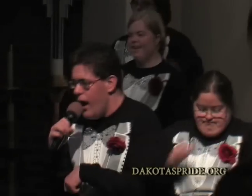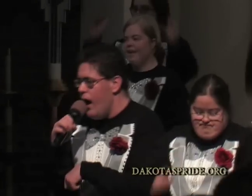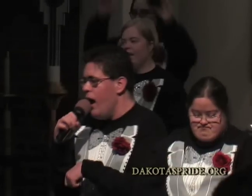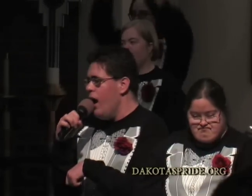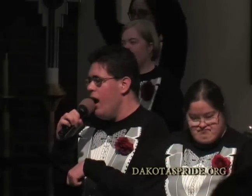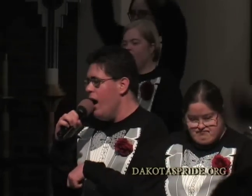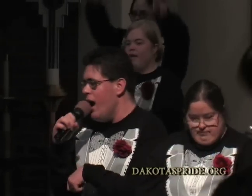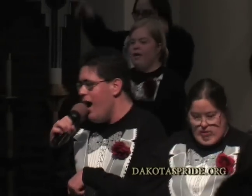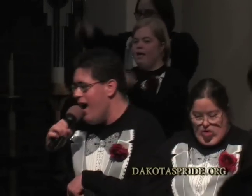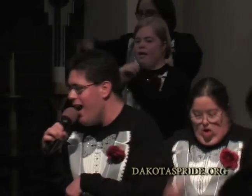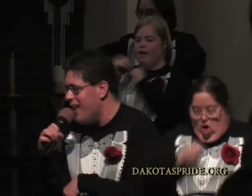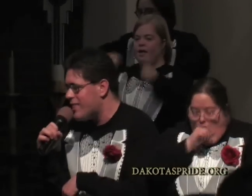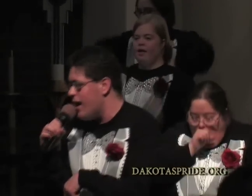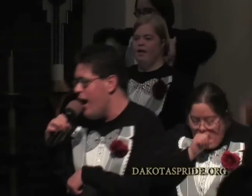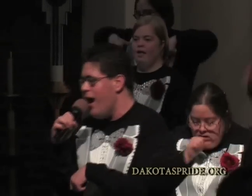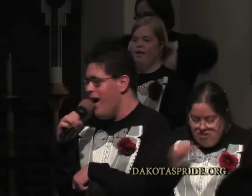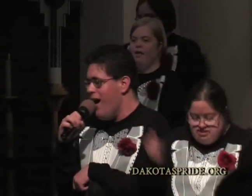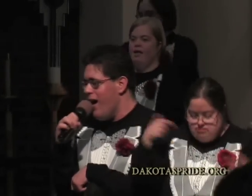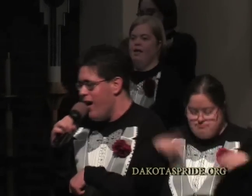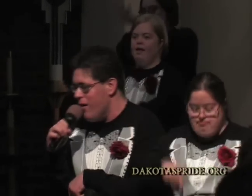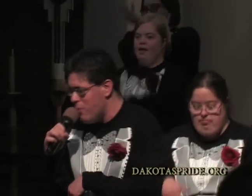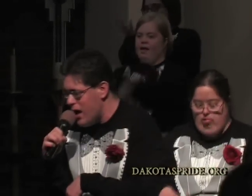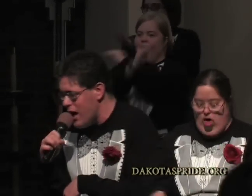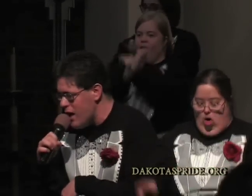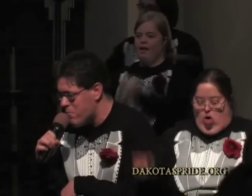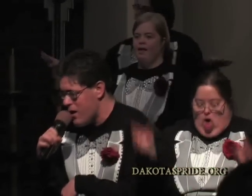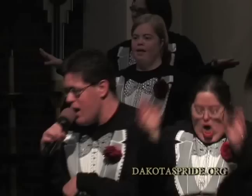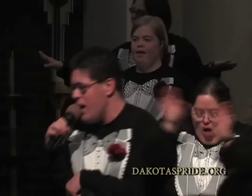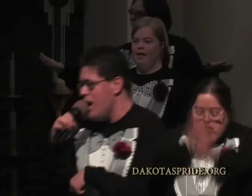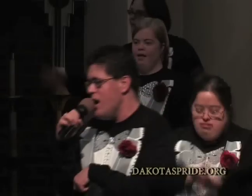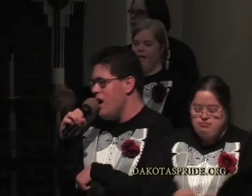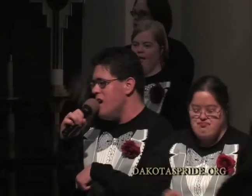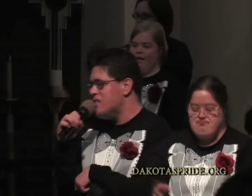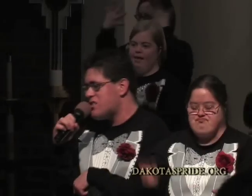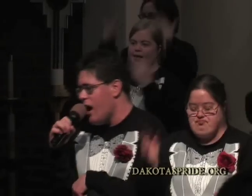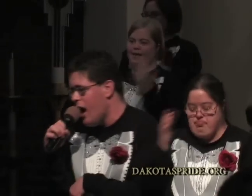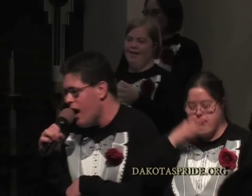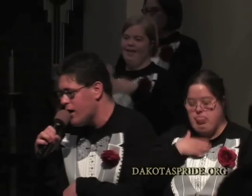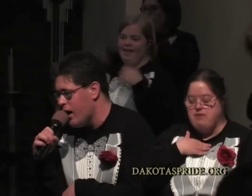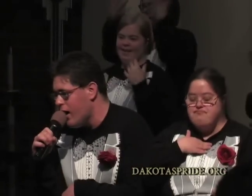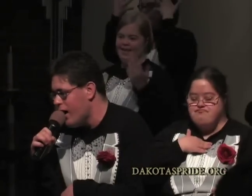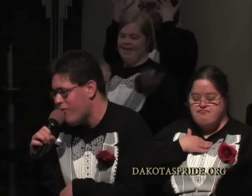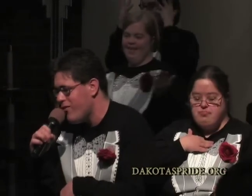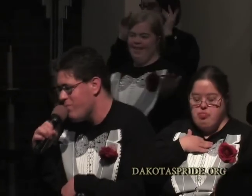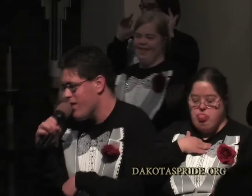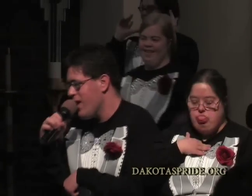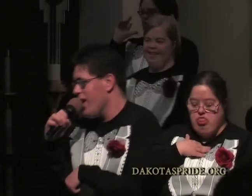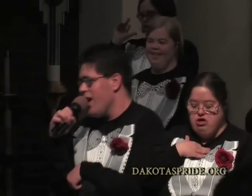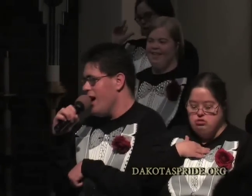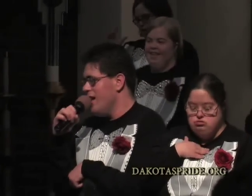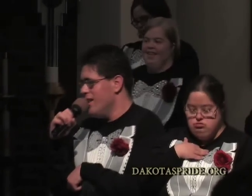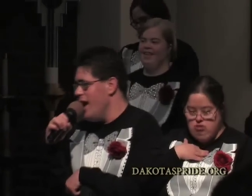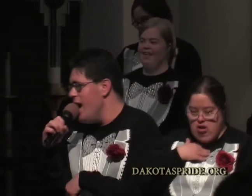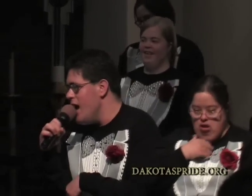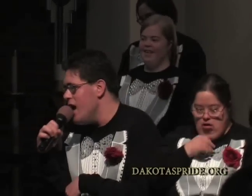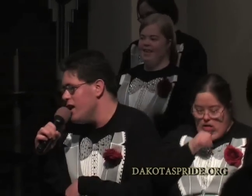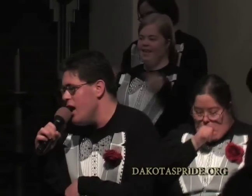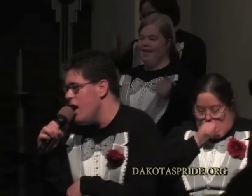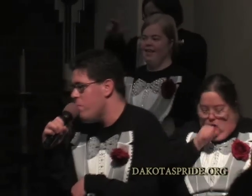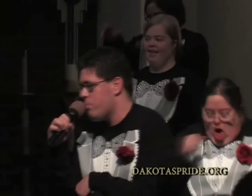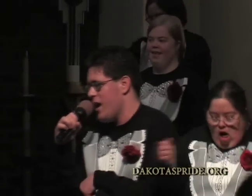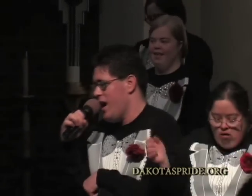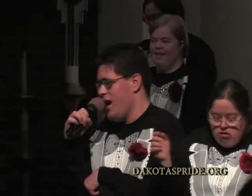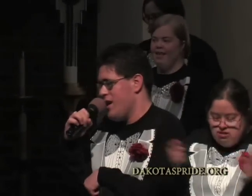Let there be peace on earth, let